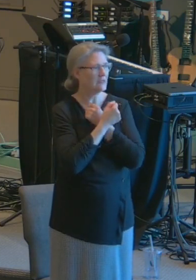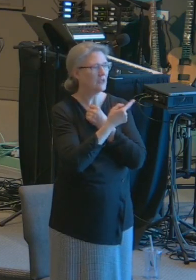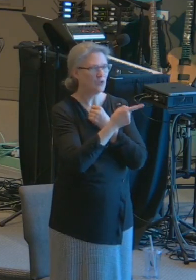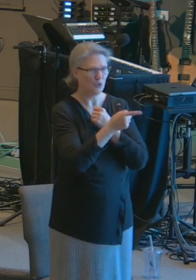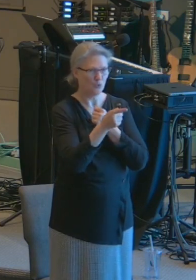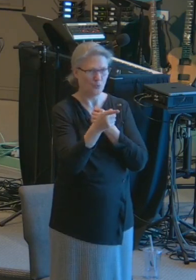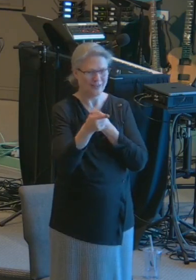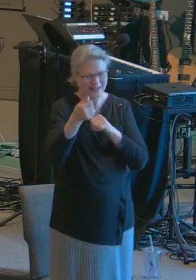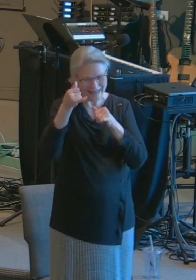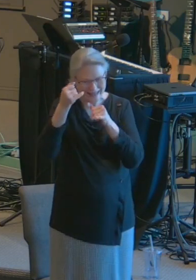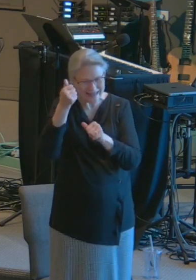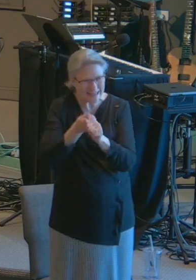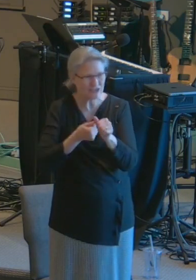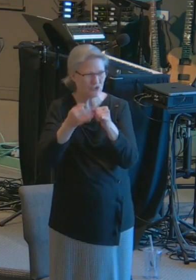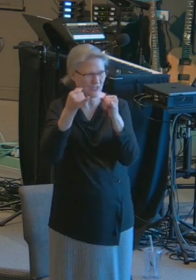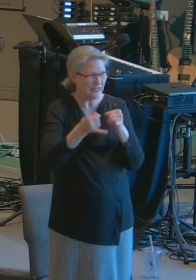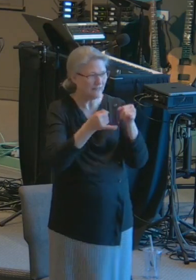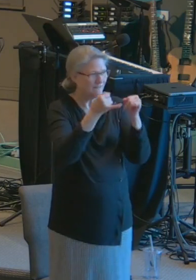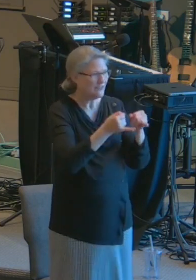individually.